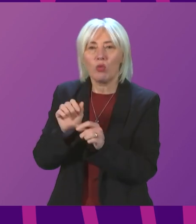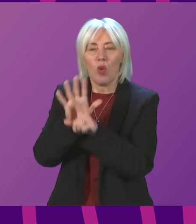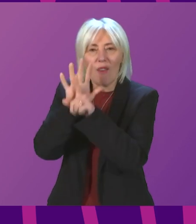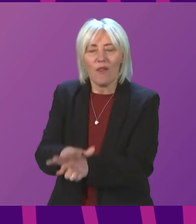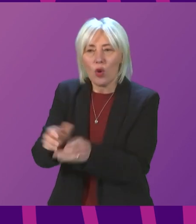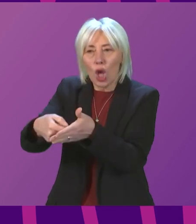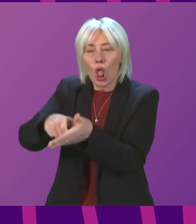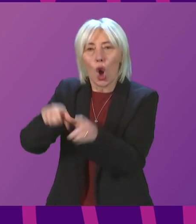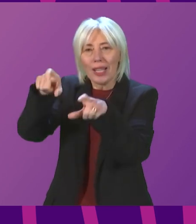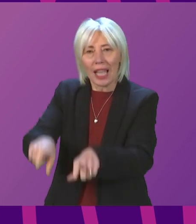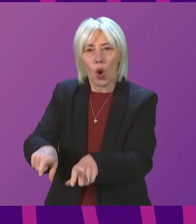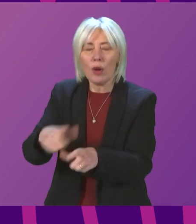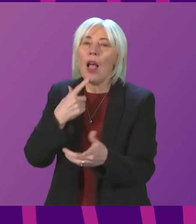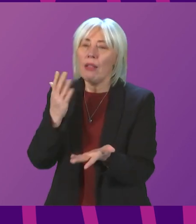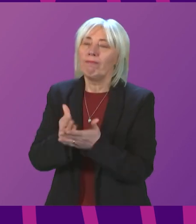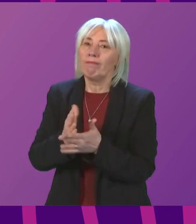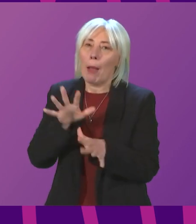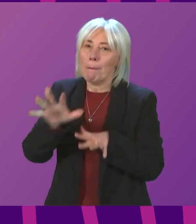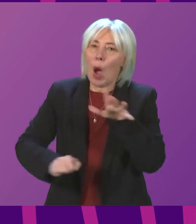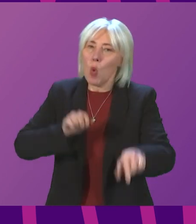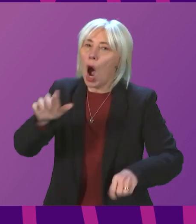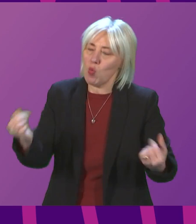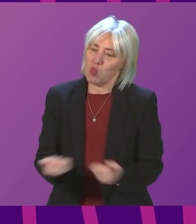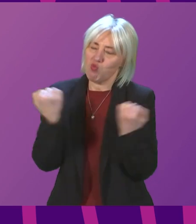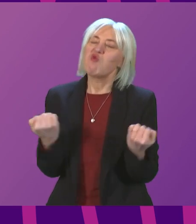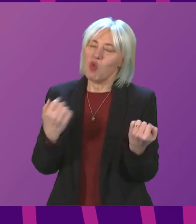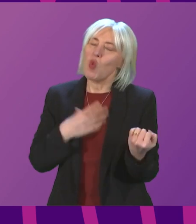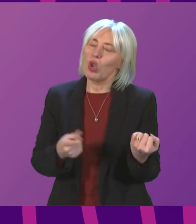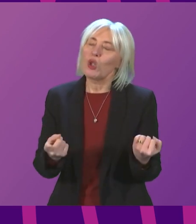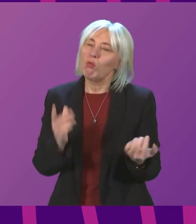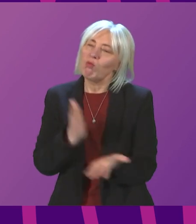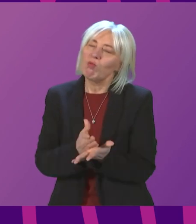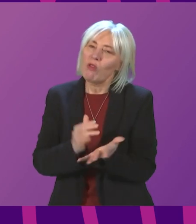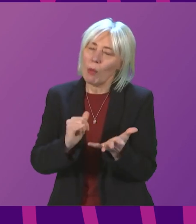home. That is a power grab from this SNP government. Thank you.